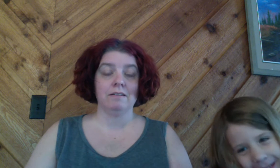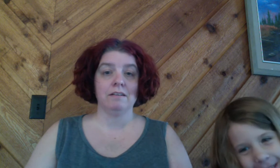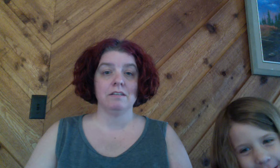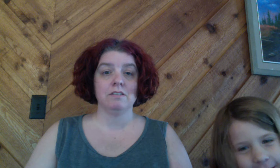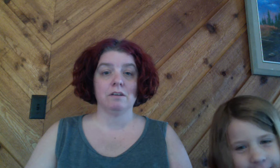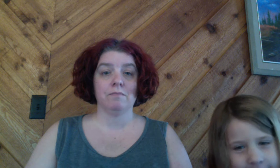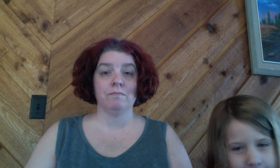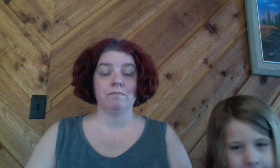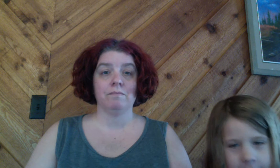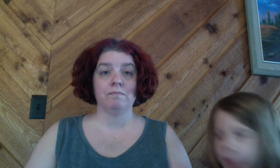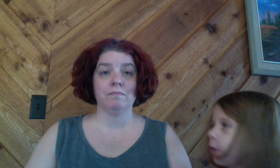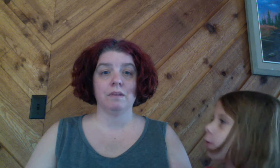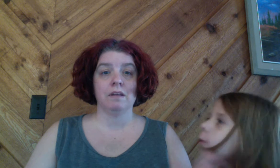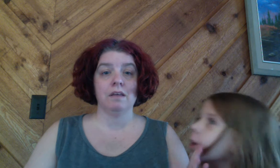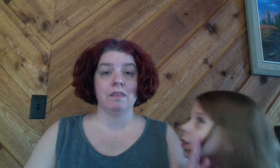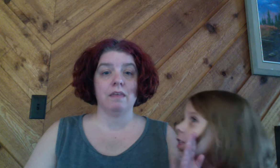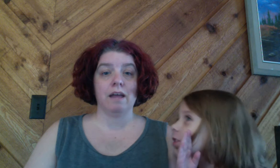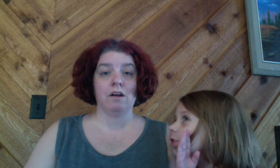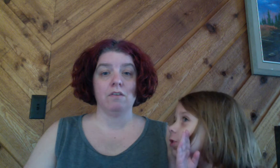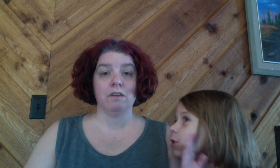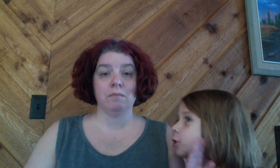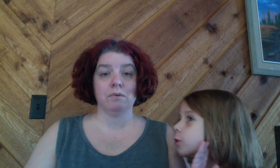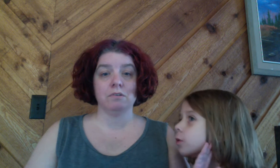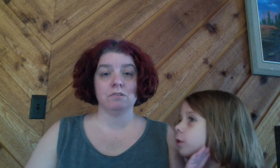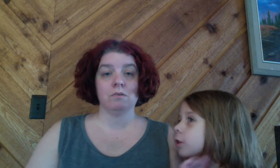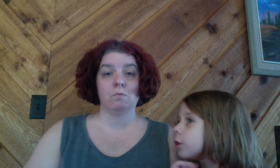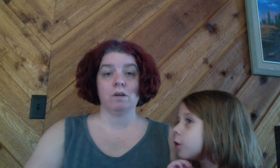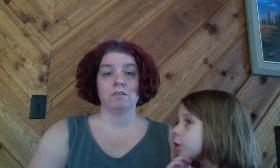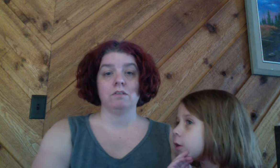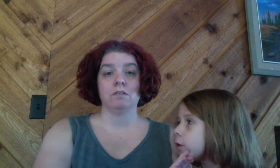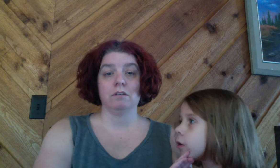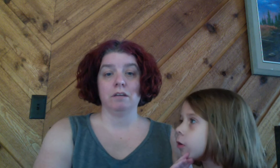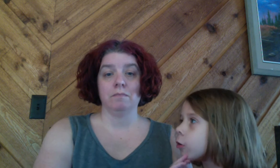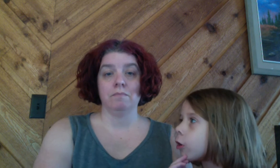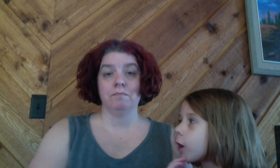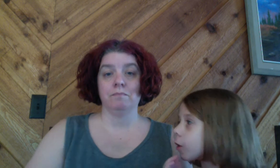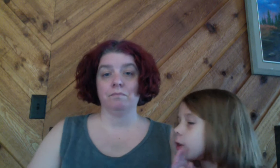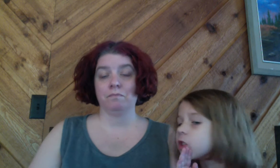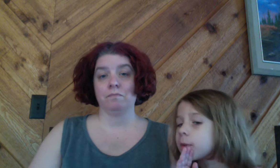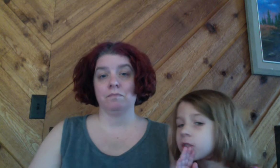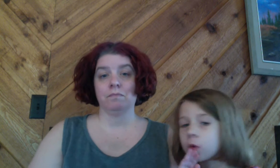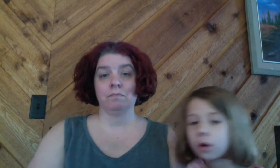So, that are the numbers one to thirty. Are you going to my school?